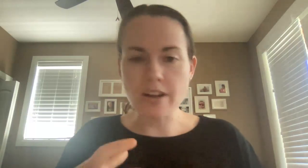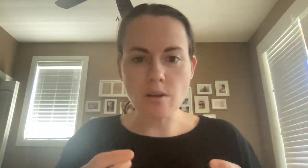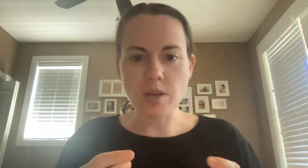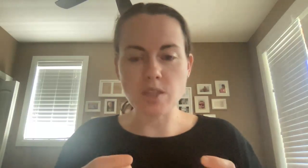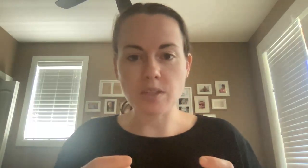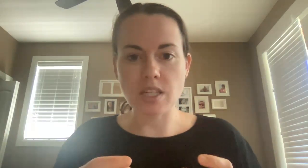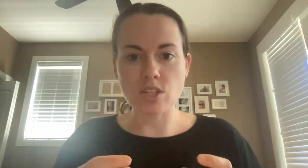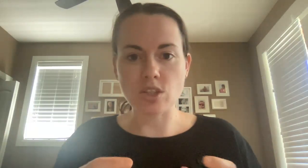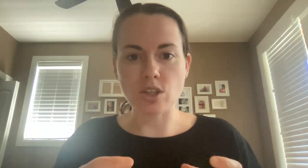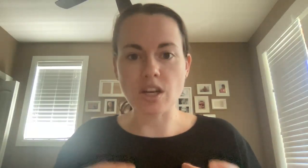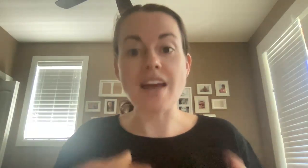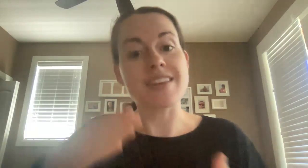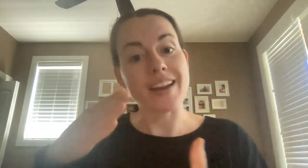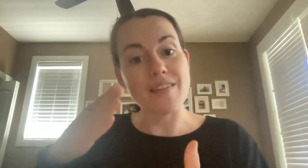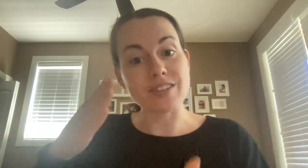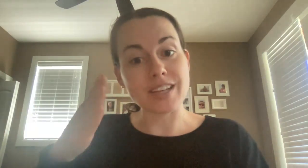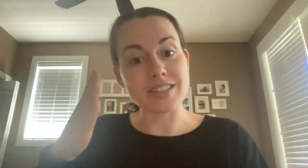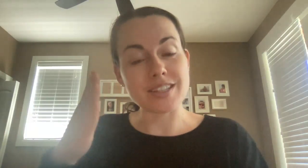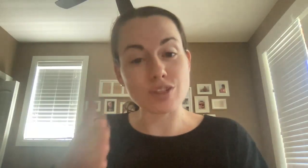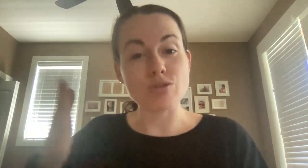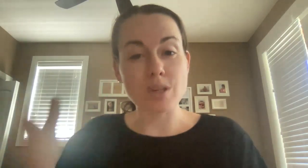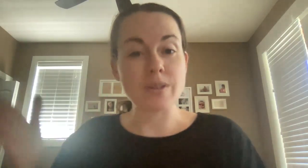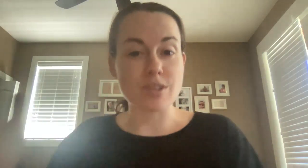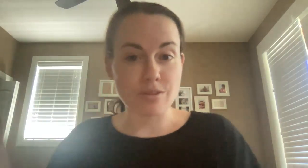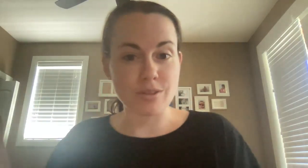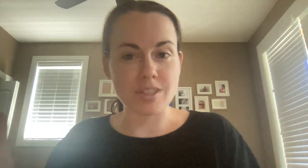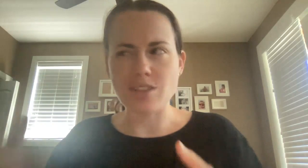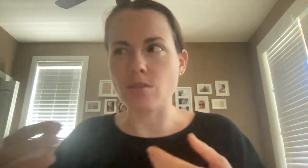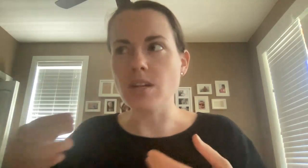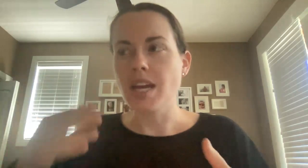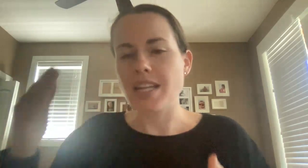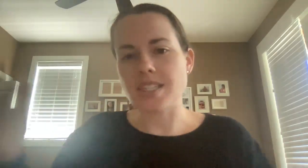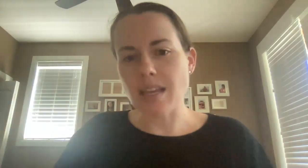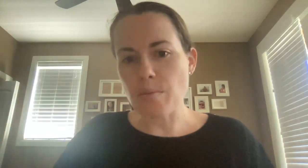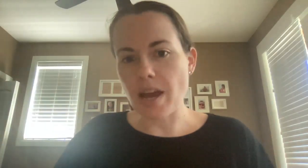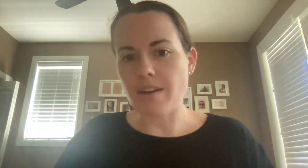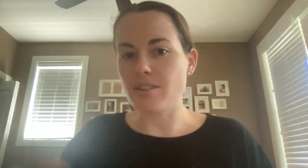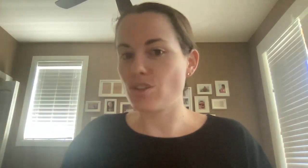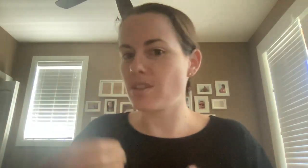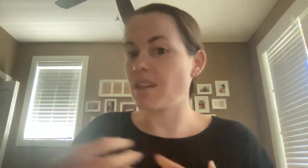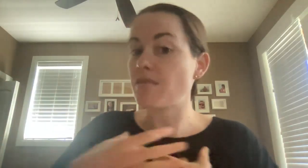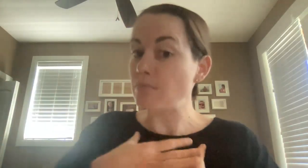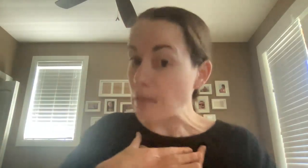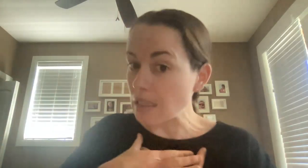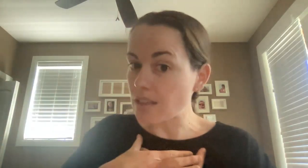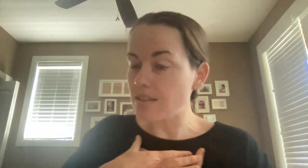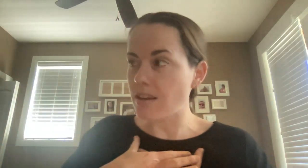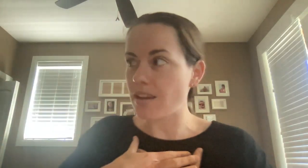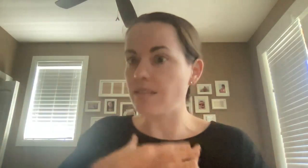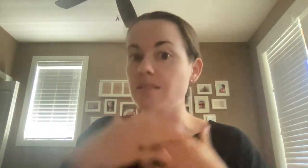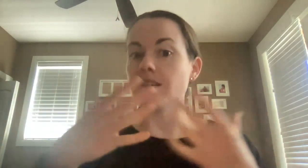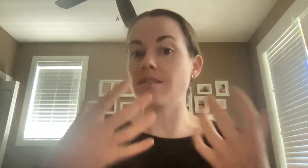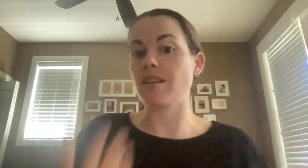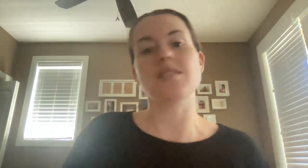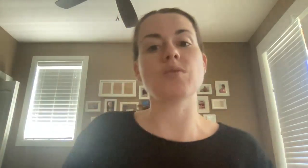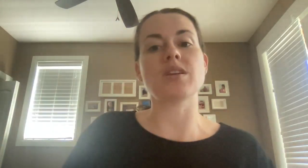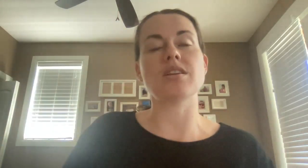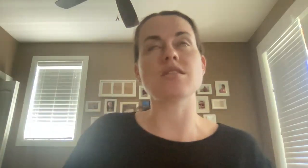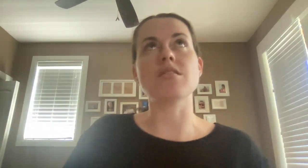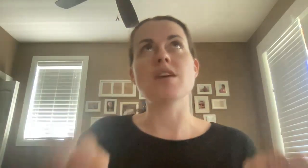figure out Monday what they need to learn, and then have the lesson set Tuesday, Wednesday, Thursday. So it's the same pattern. It's just instead of me taking the leads and telling them what they need to know,